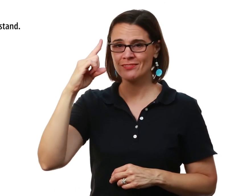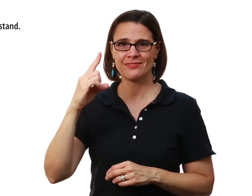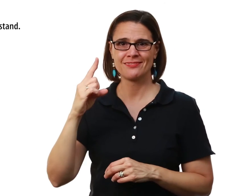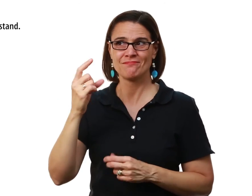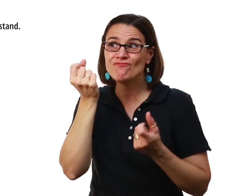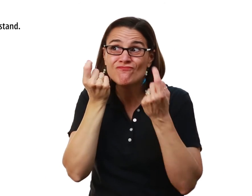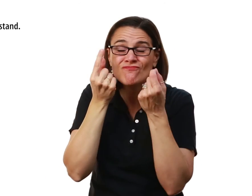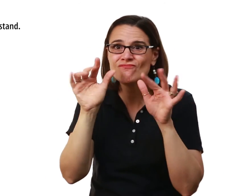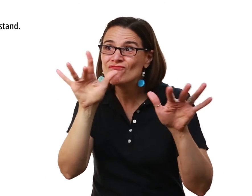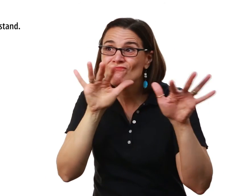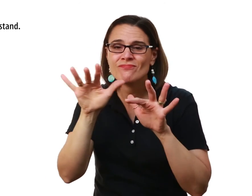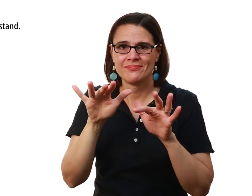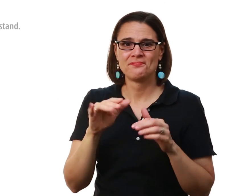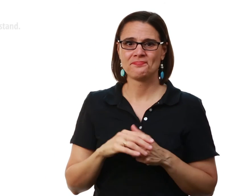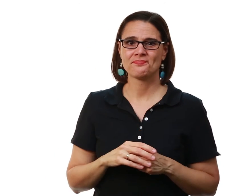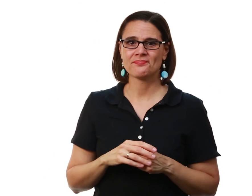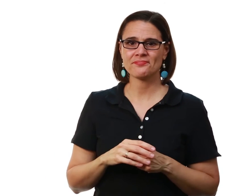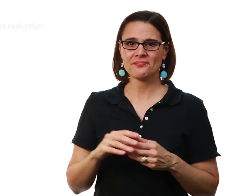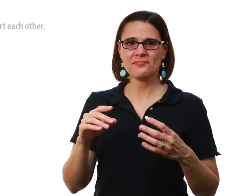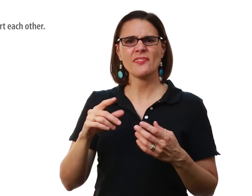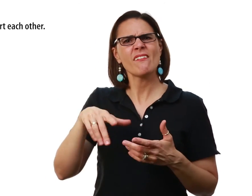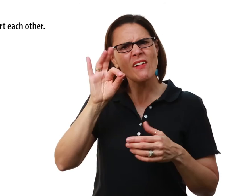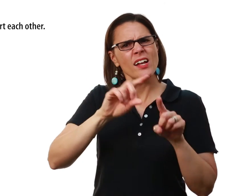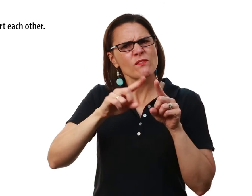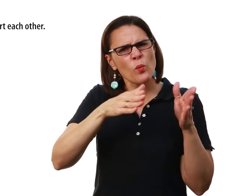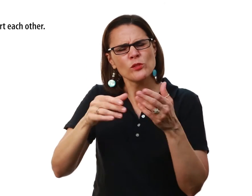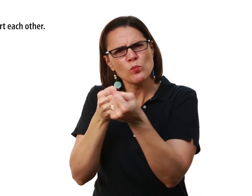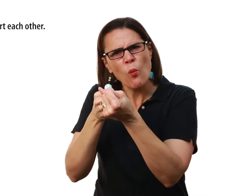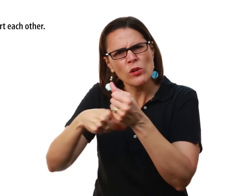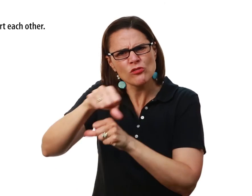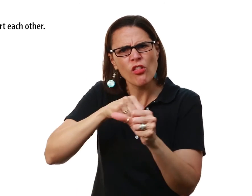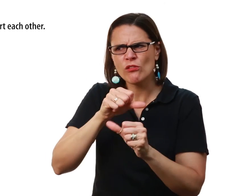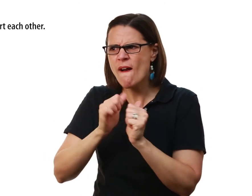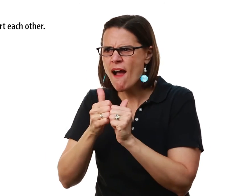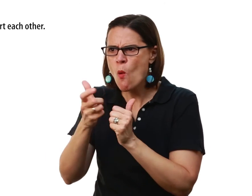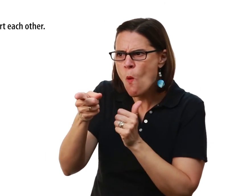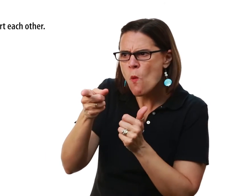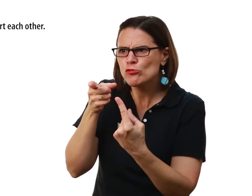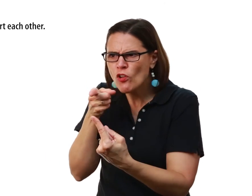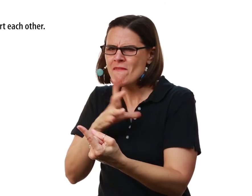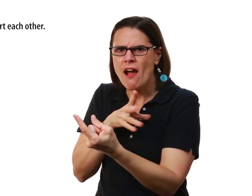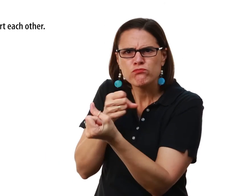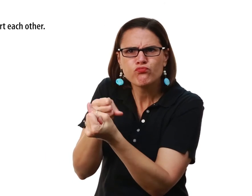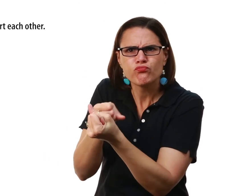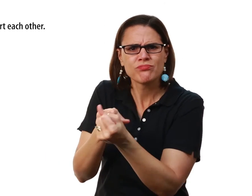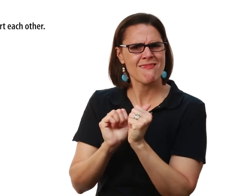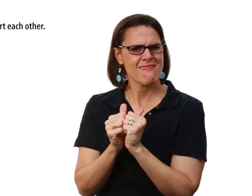first to understand And we need to find different ways to support each other To find those who are struggling and to support